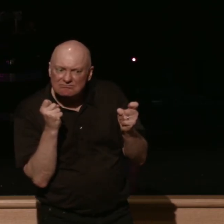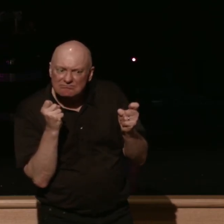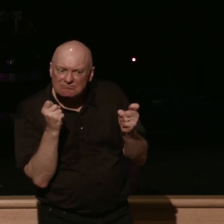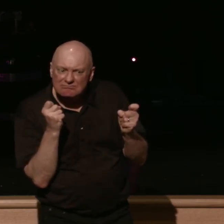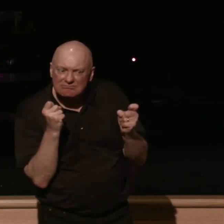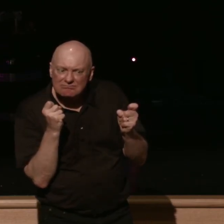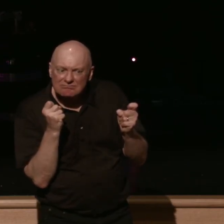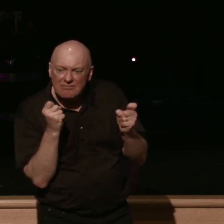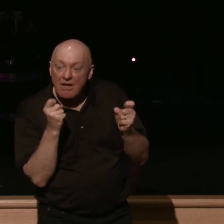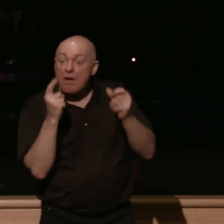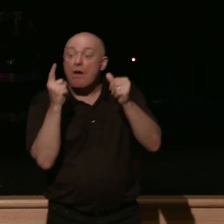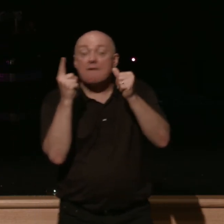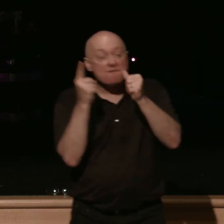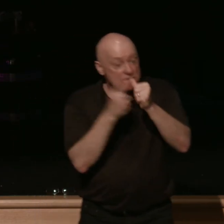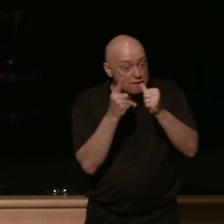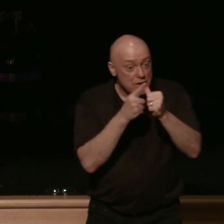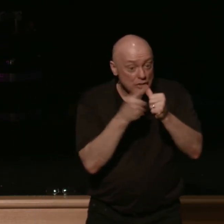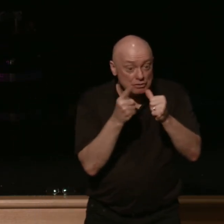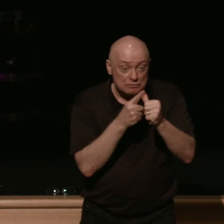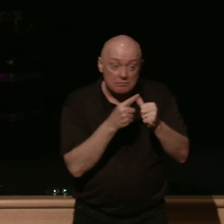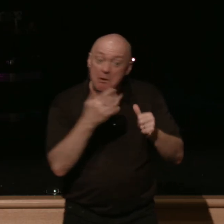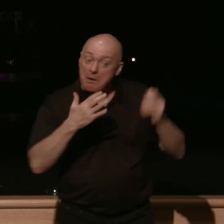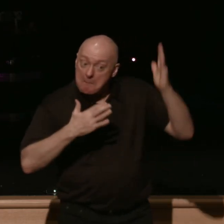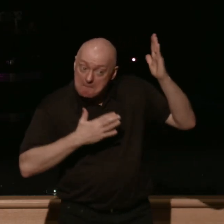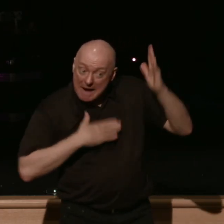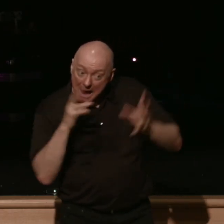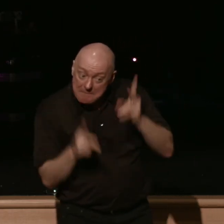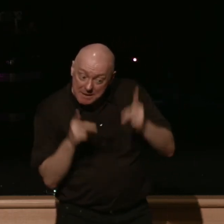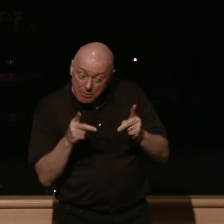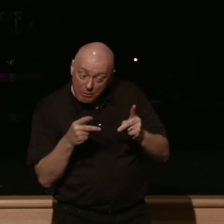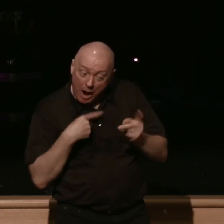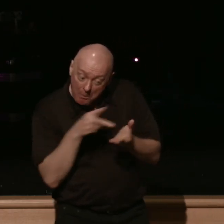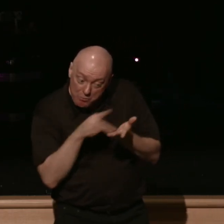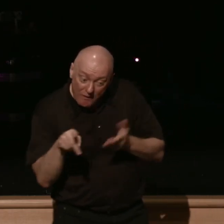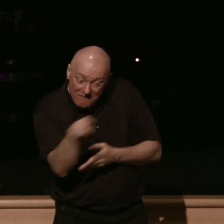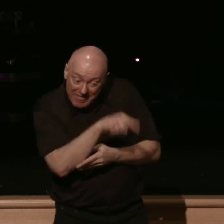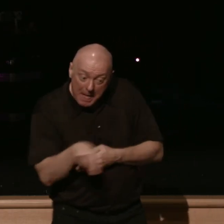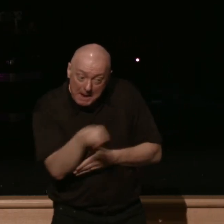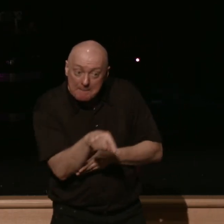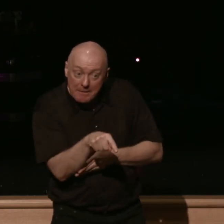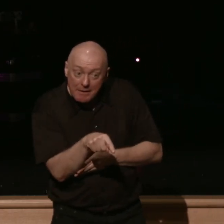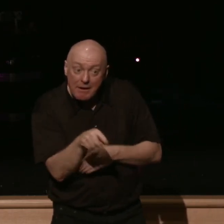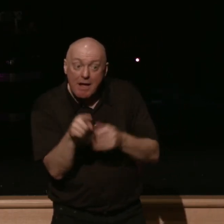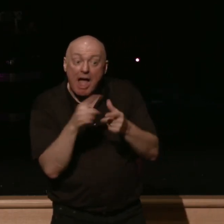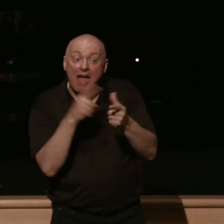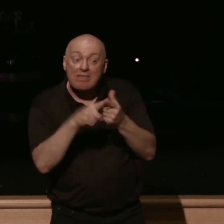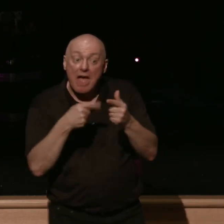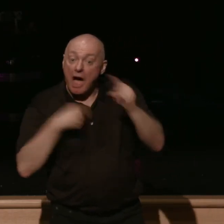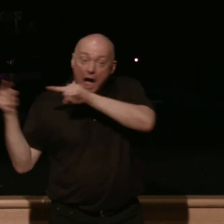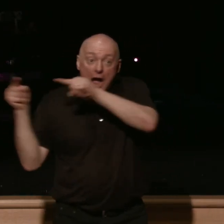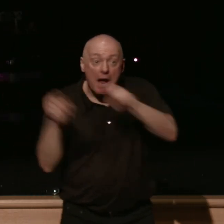first my people I purify them and then I come and I judge